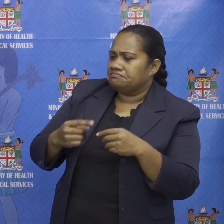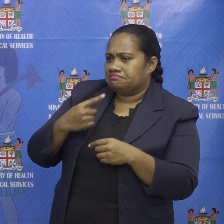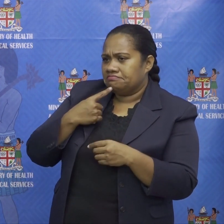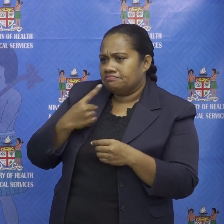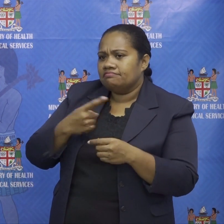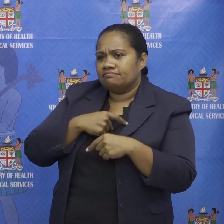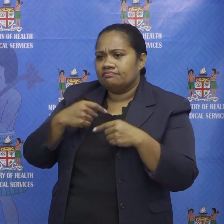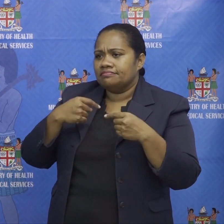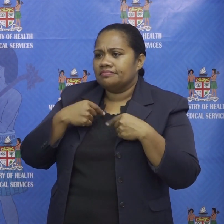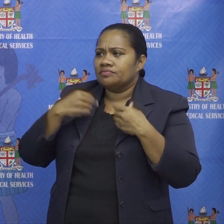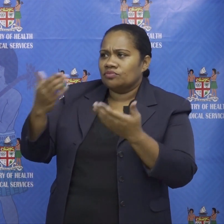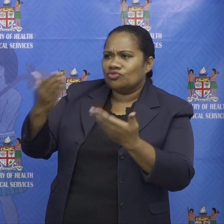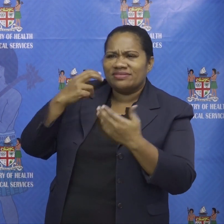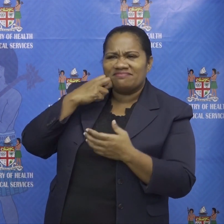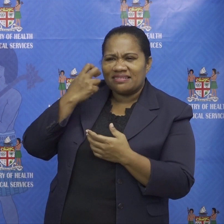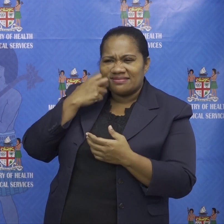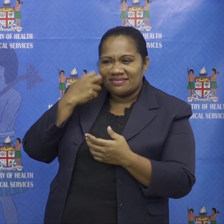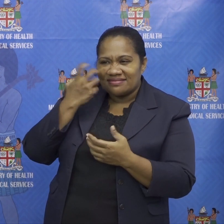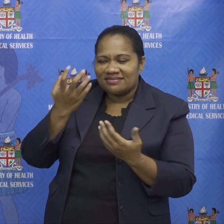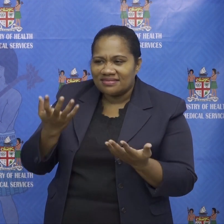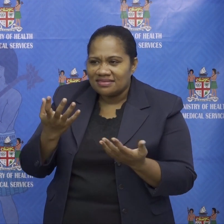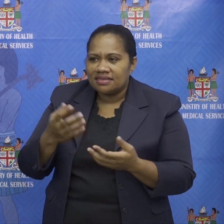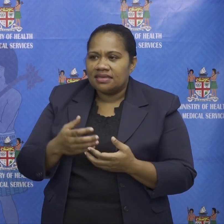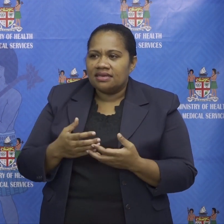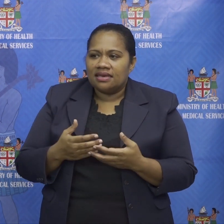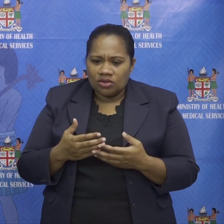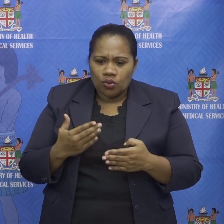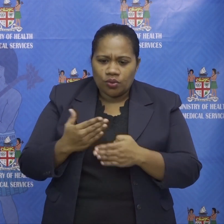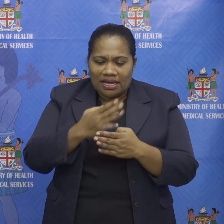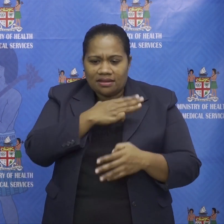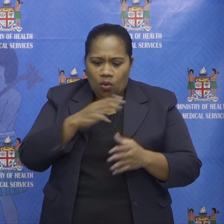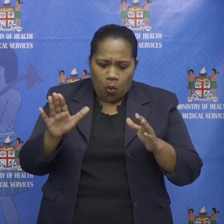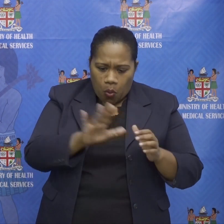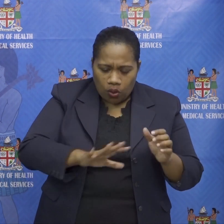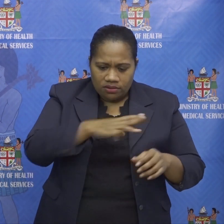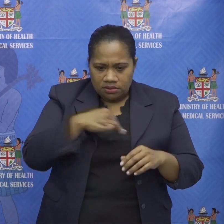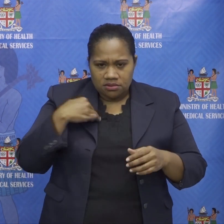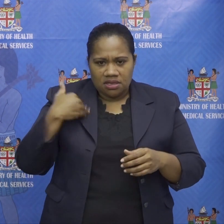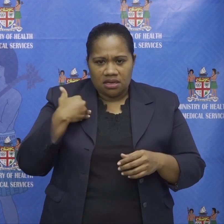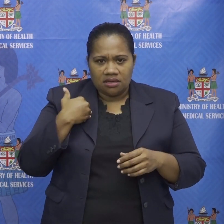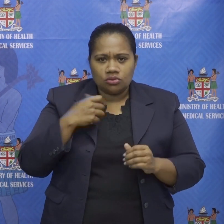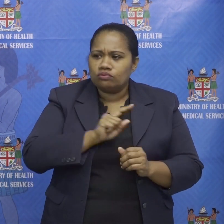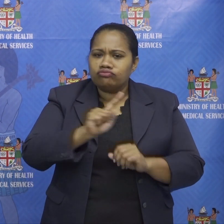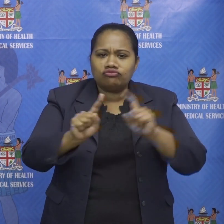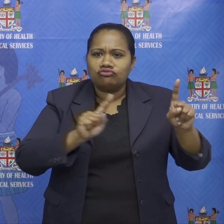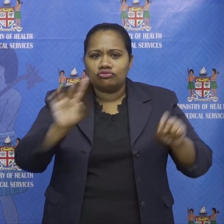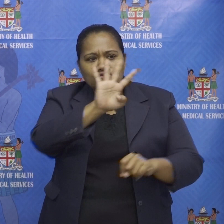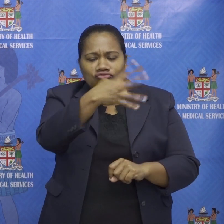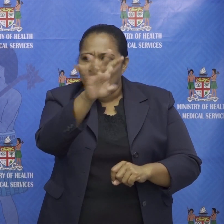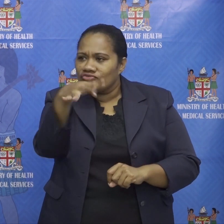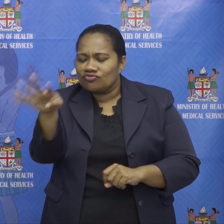in uh oral health workers and it's kind of a whole of a ministry of health effort to go out and screen people